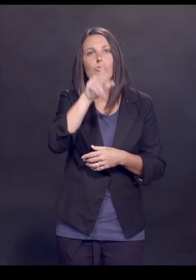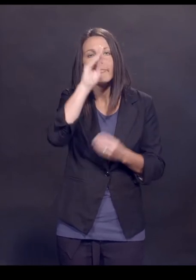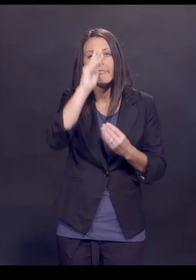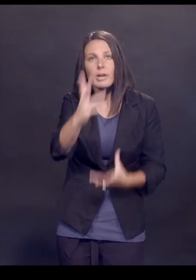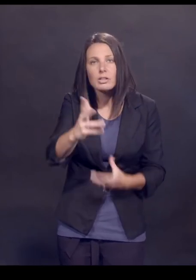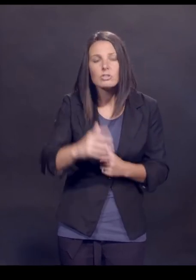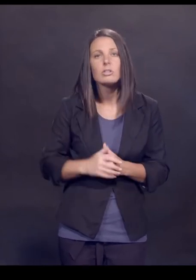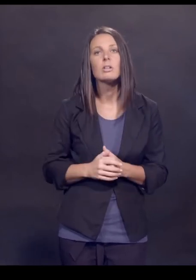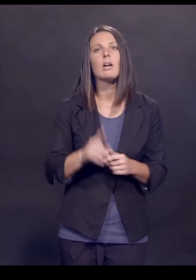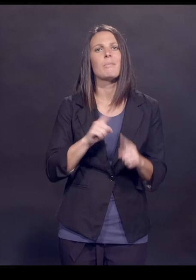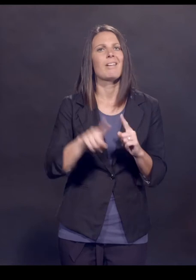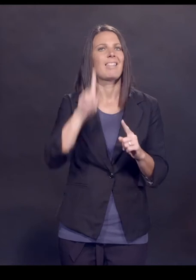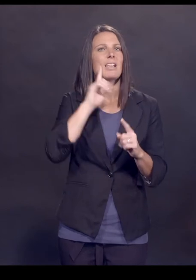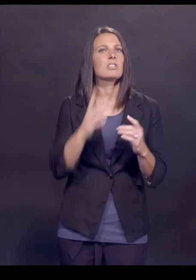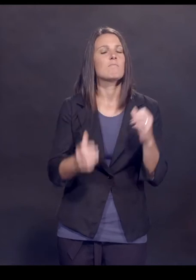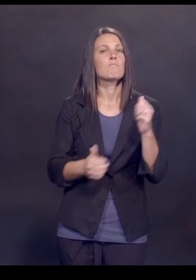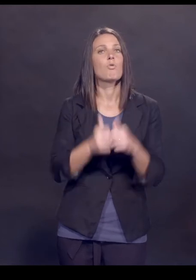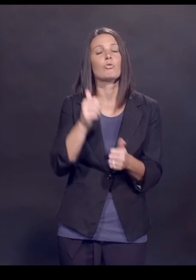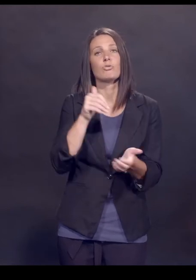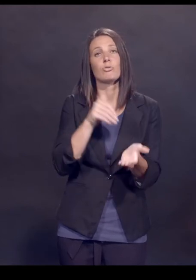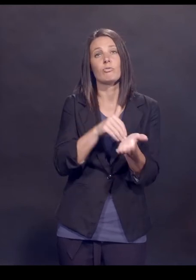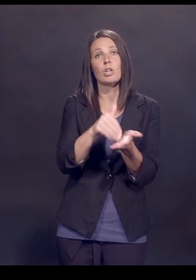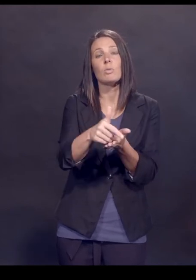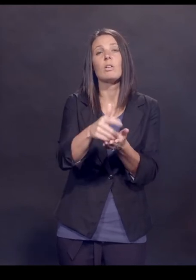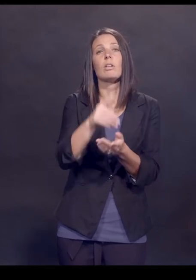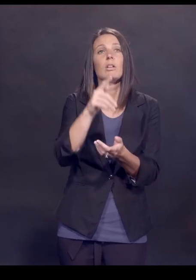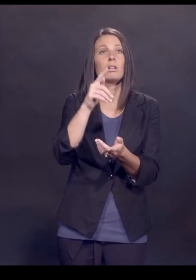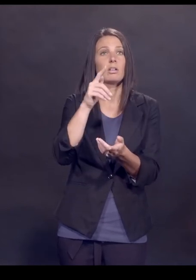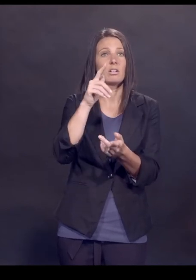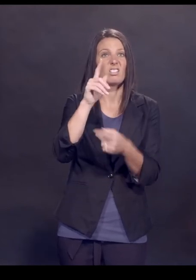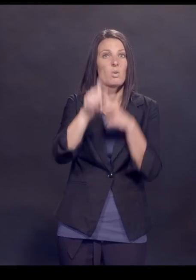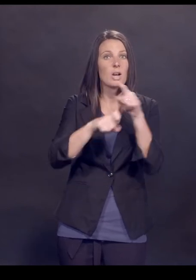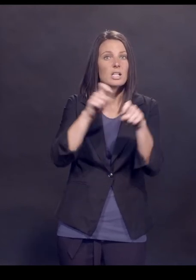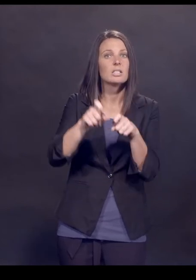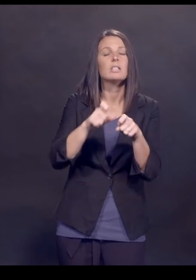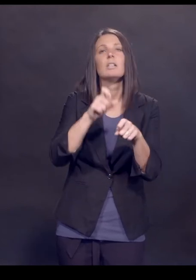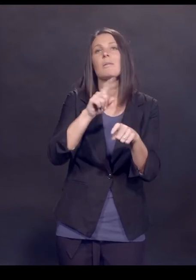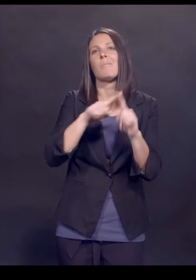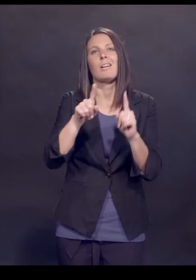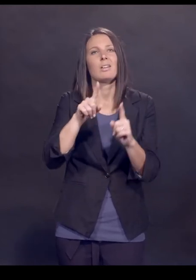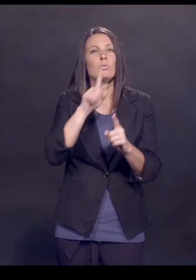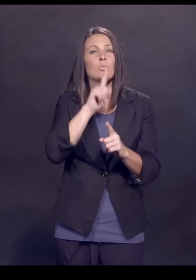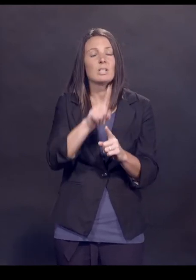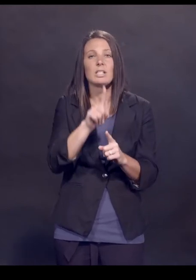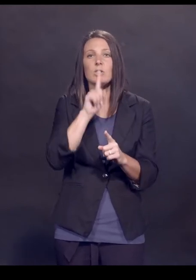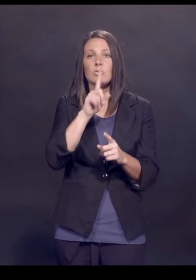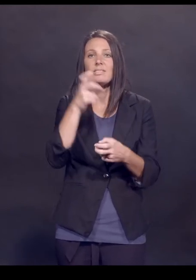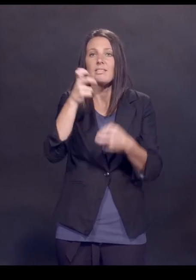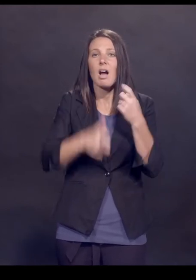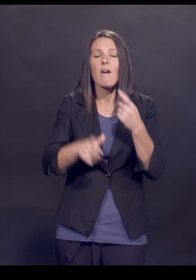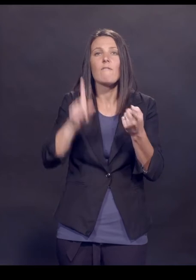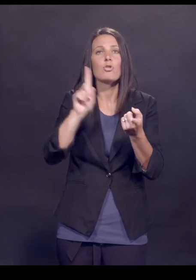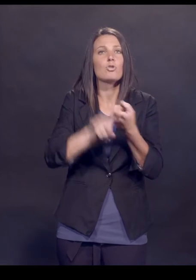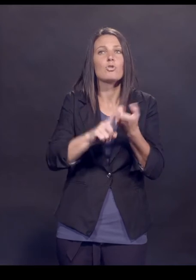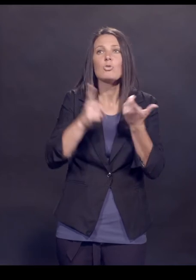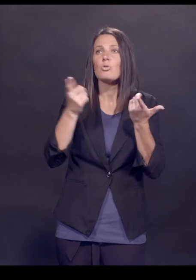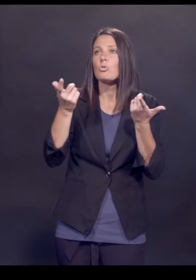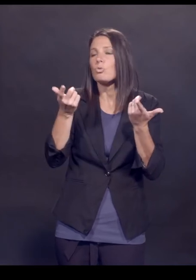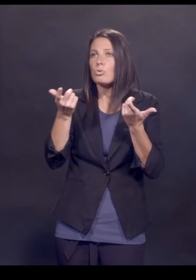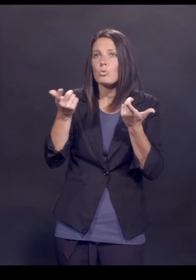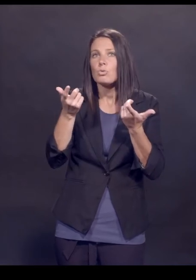And although this is probably the most frequently asked question I get, it's just nonsense. Unfortunately, it's really hard to un-ring the